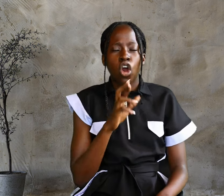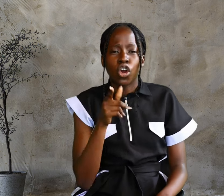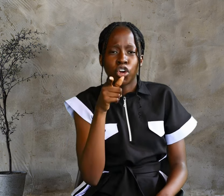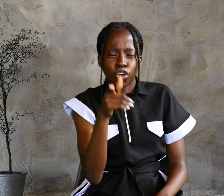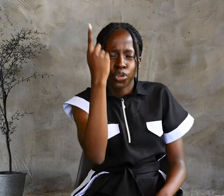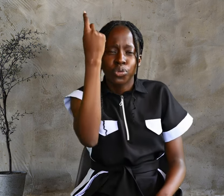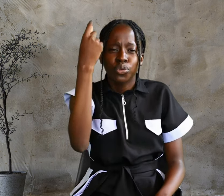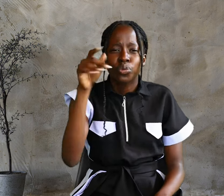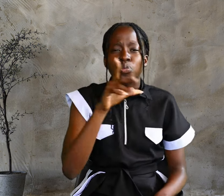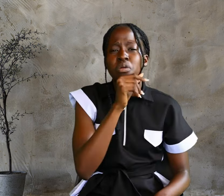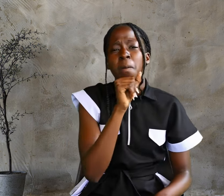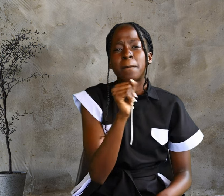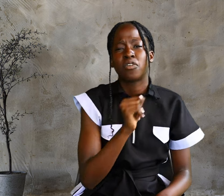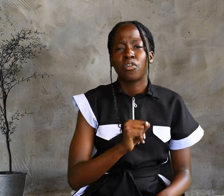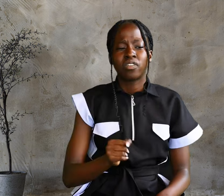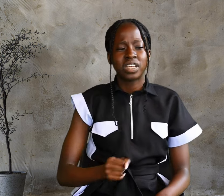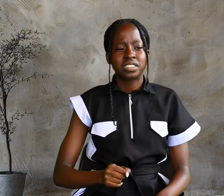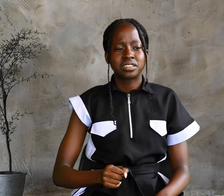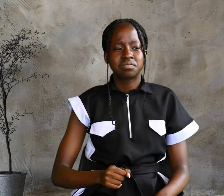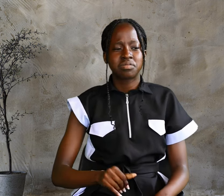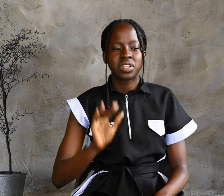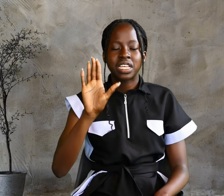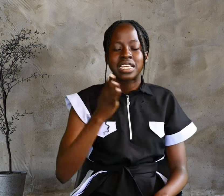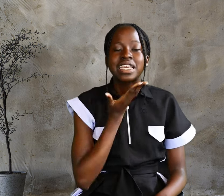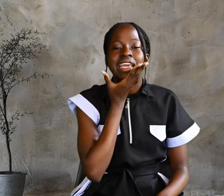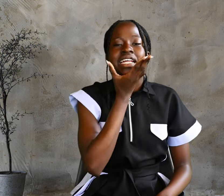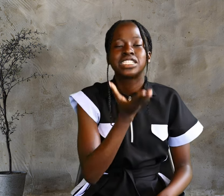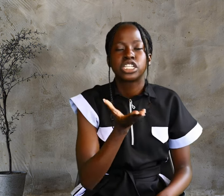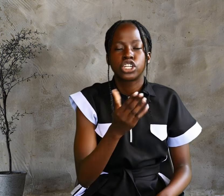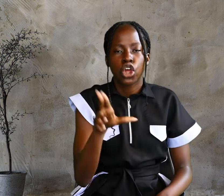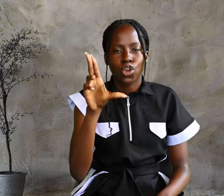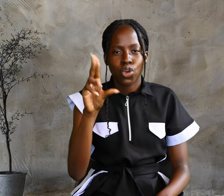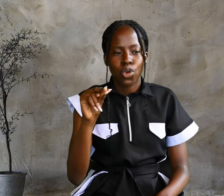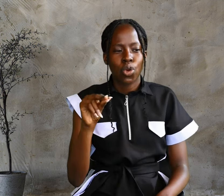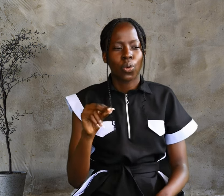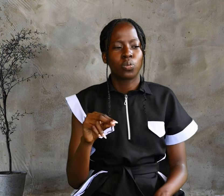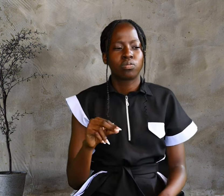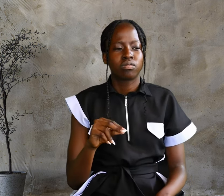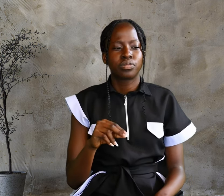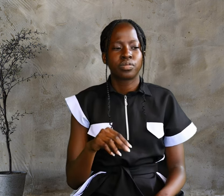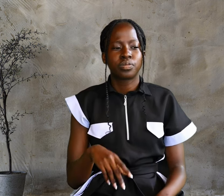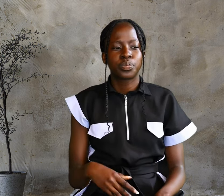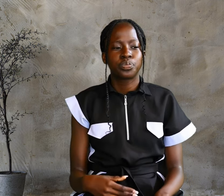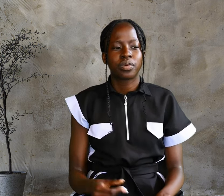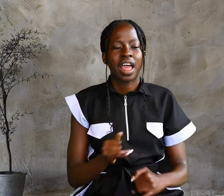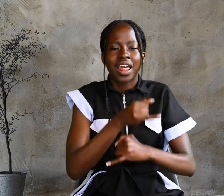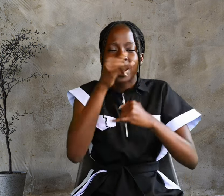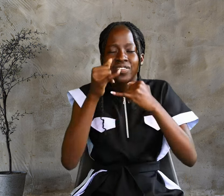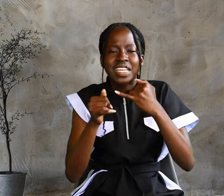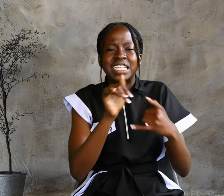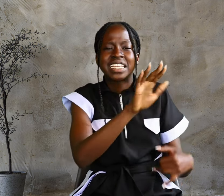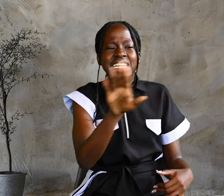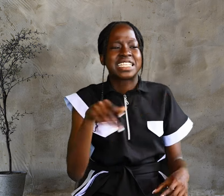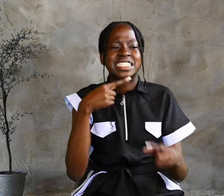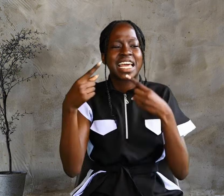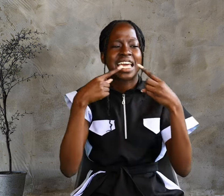Are you the prophet? He answered, No. Finally, they said,